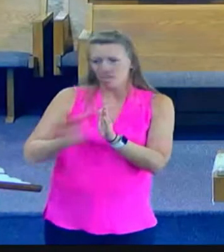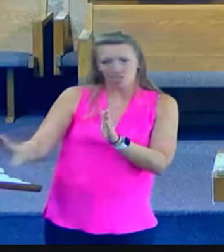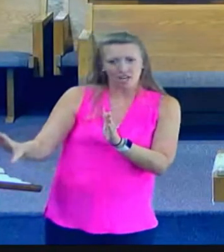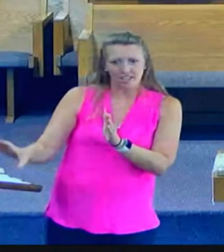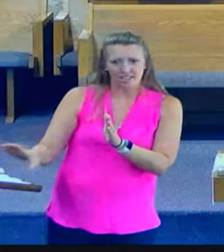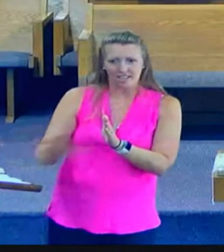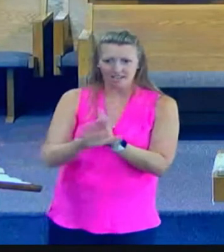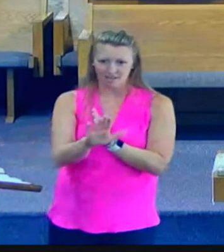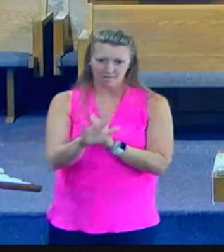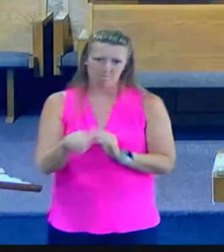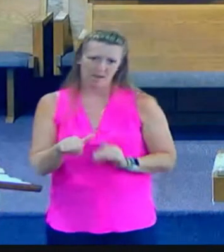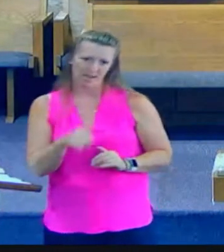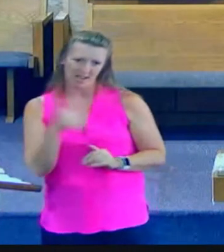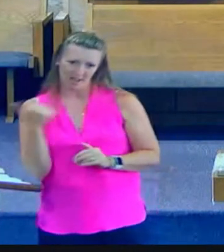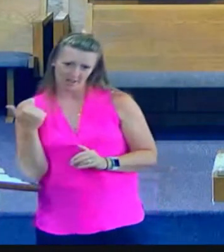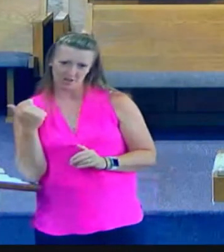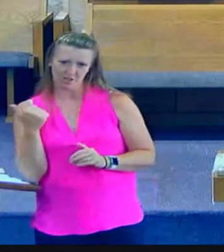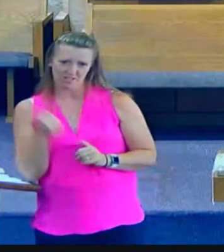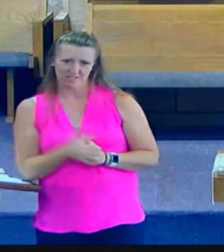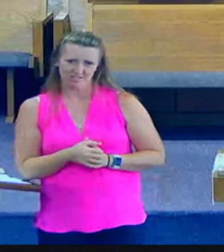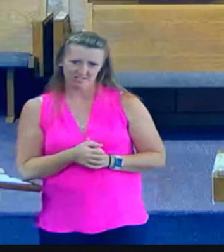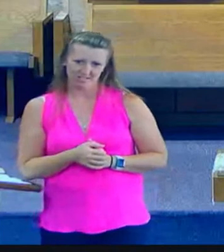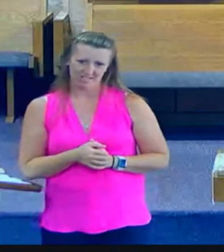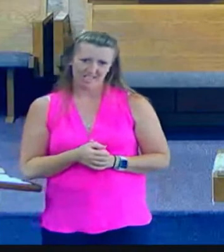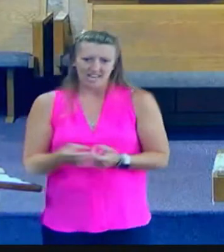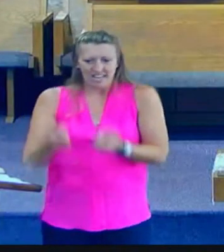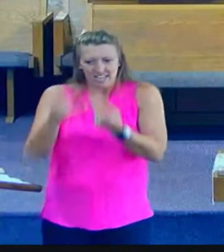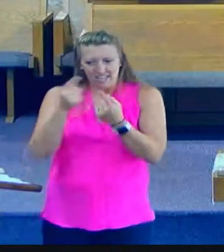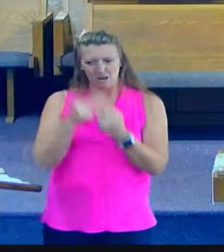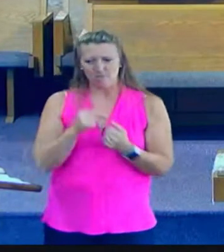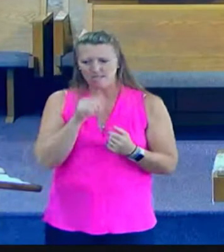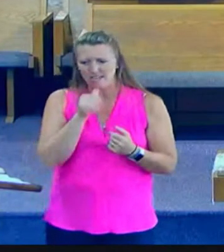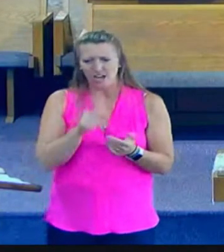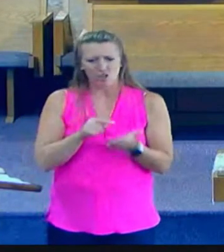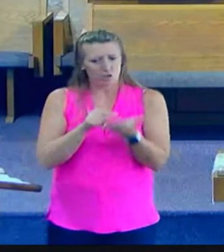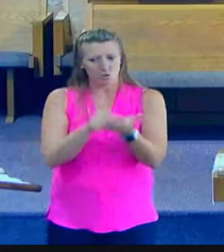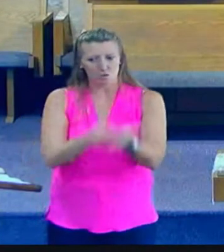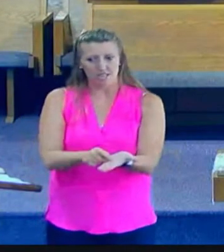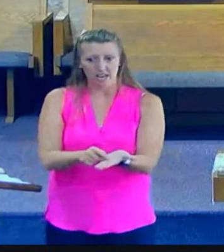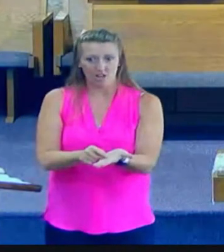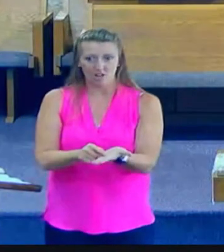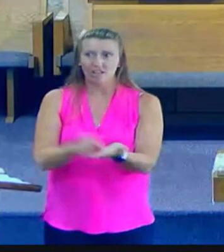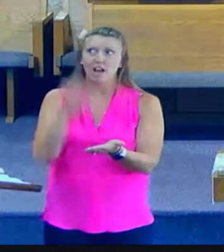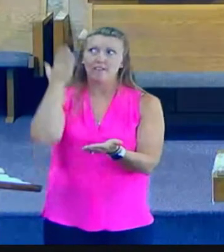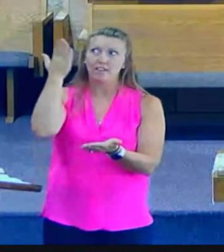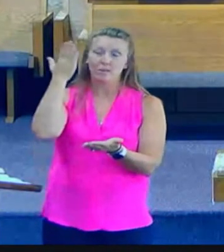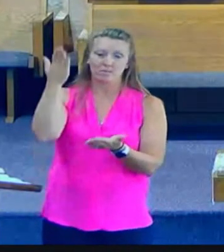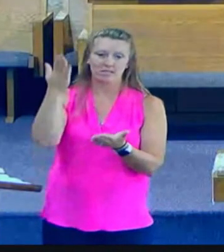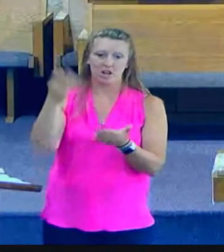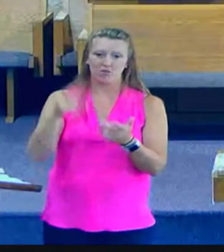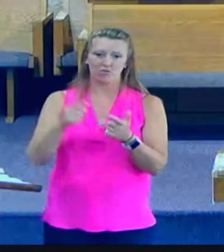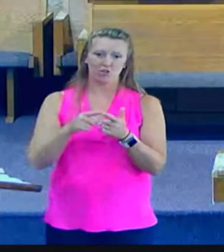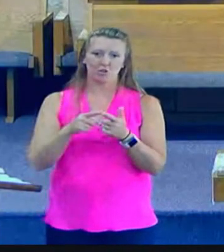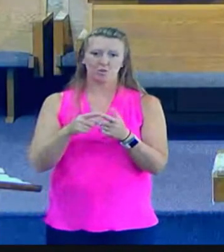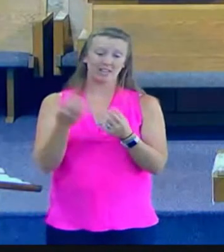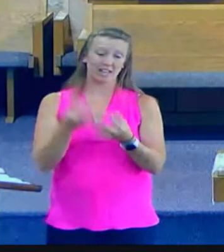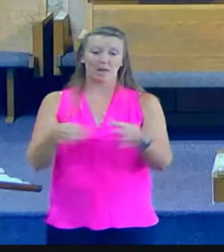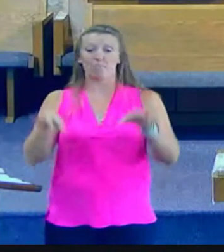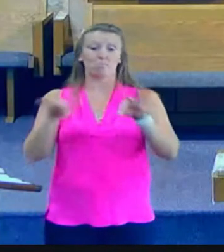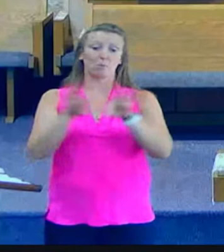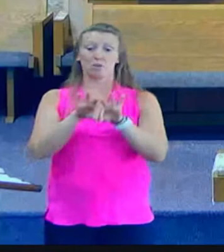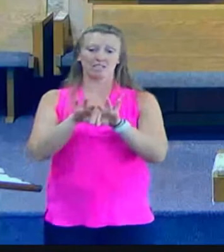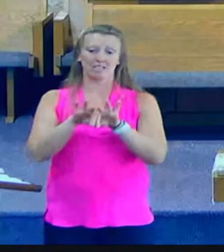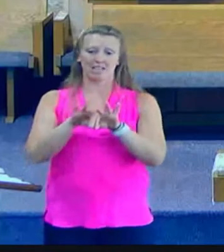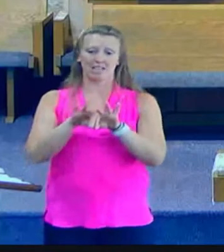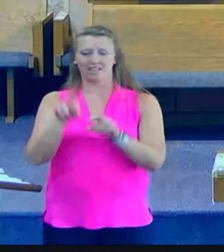heart of the Lord Jesus Christ he comes not to reveal himself to the religious elite who